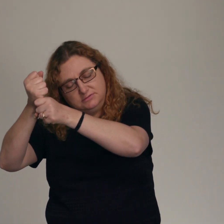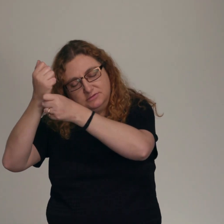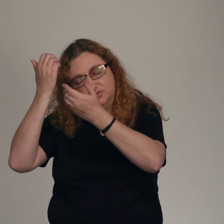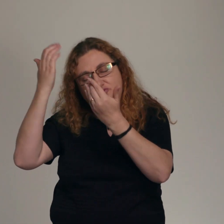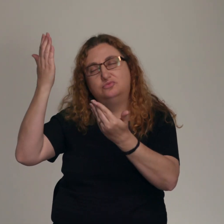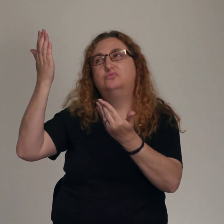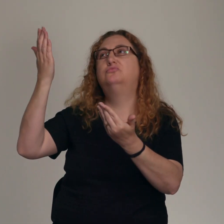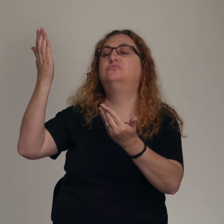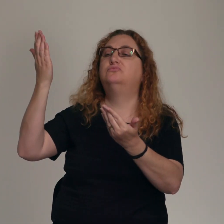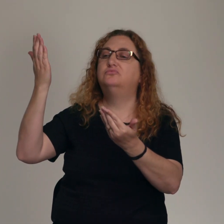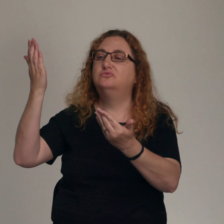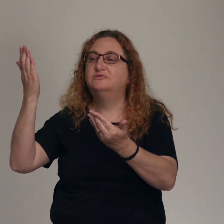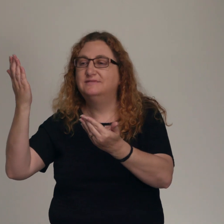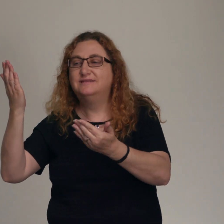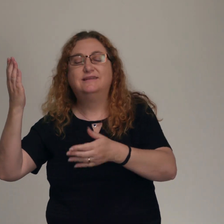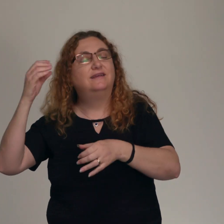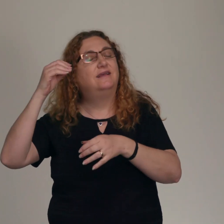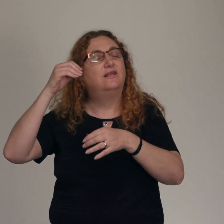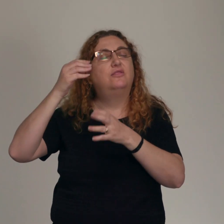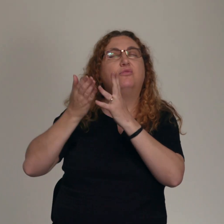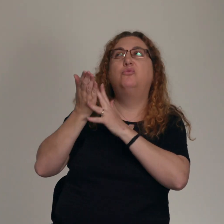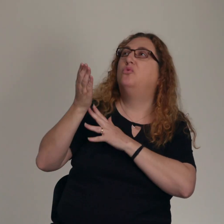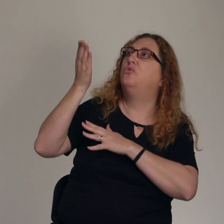you And in you I find